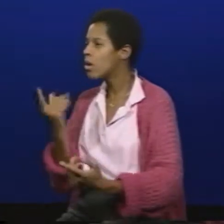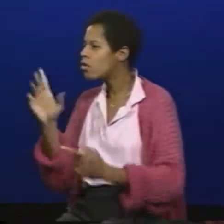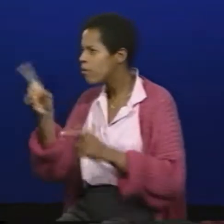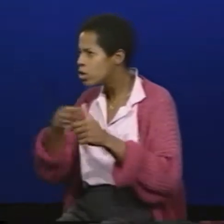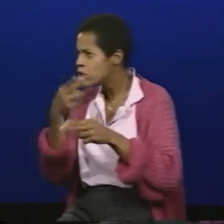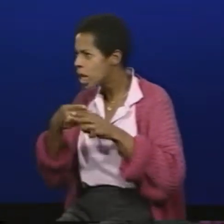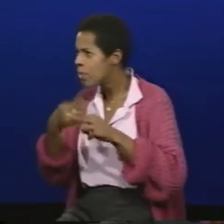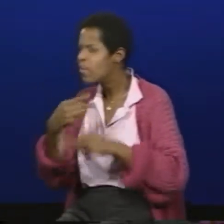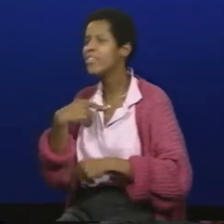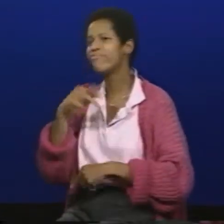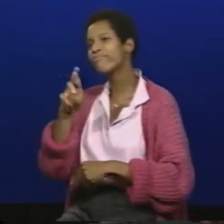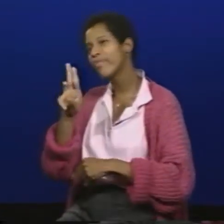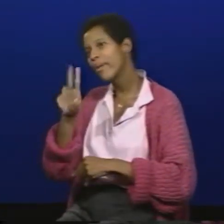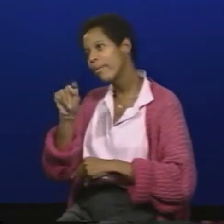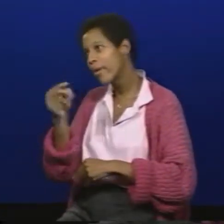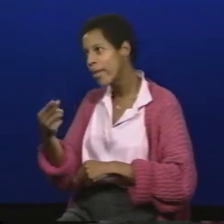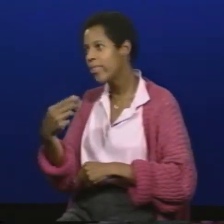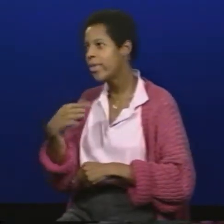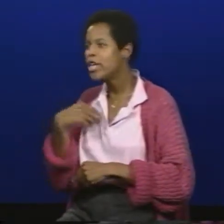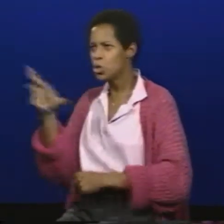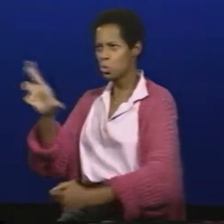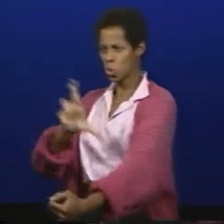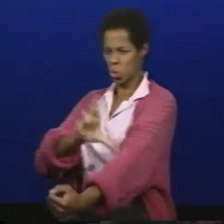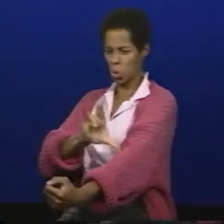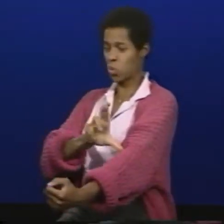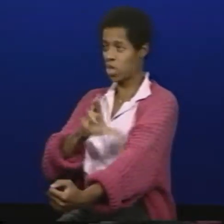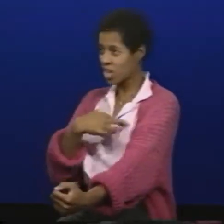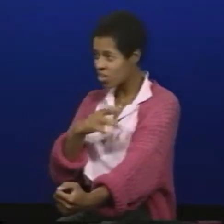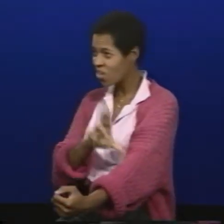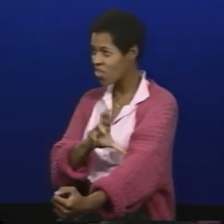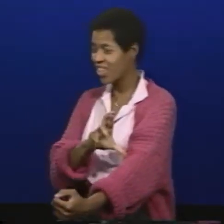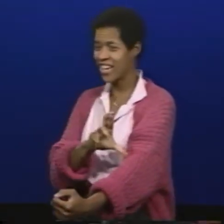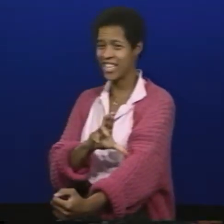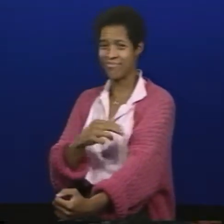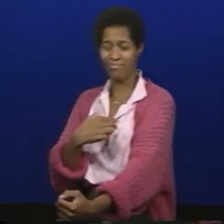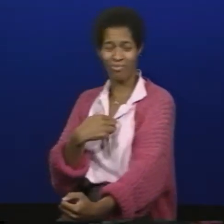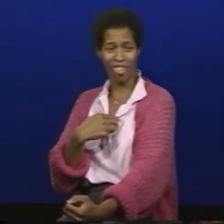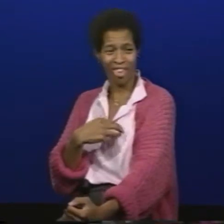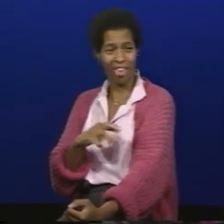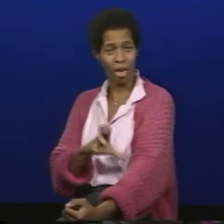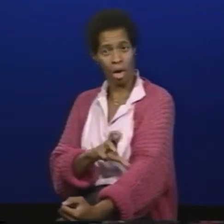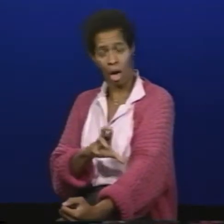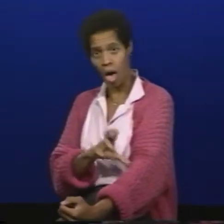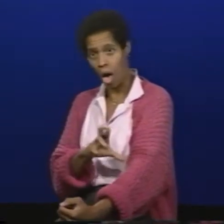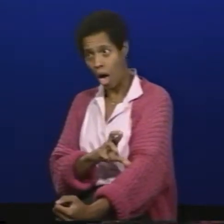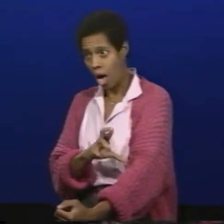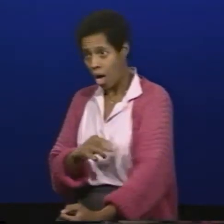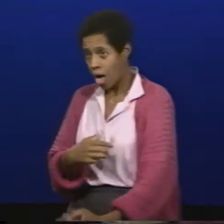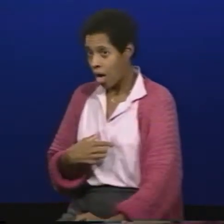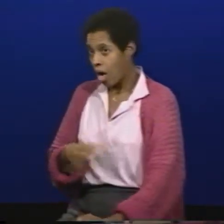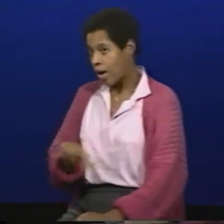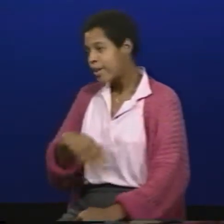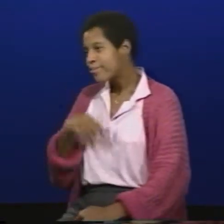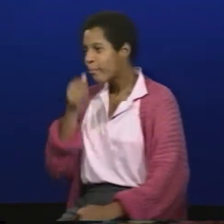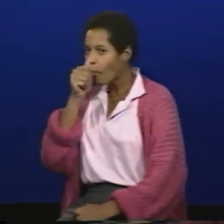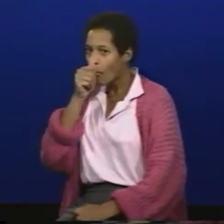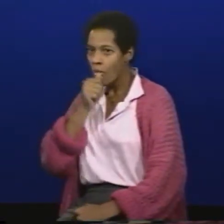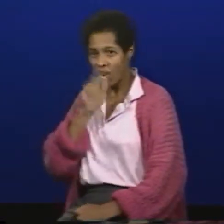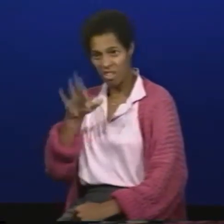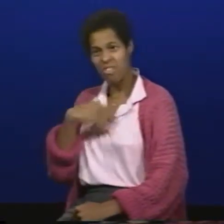name was Schwartz so anyway I couldn't obviously have the same name sign as my boss and the kids started asking